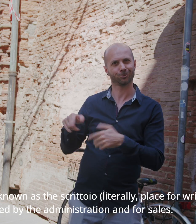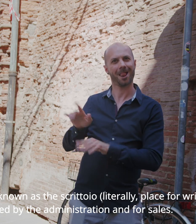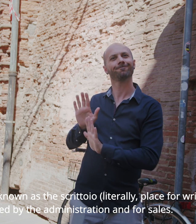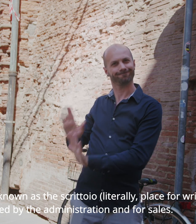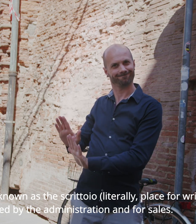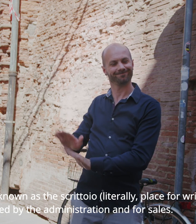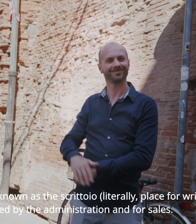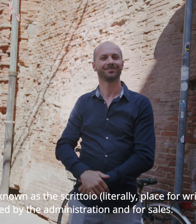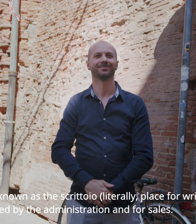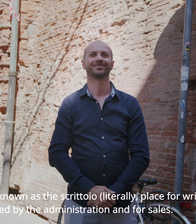sales.